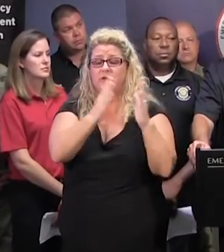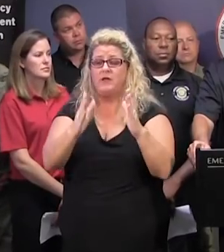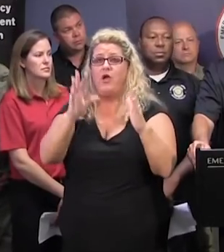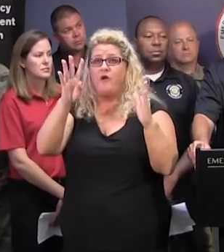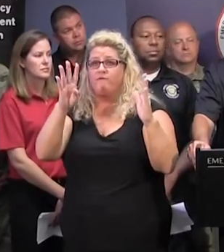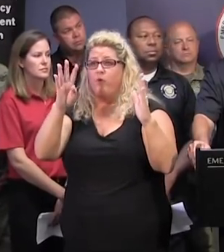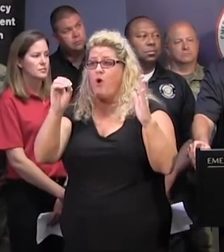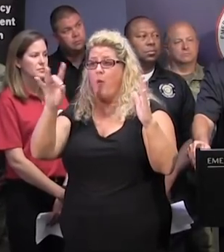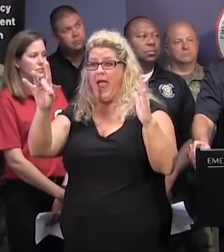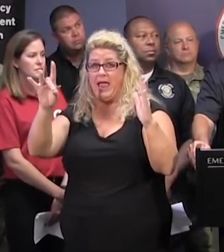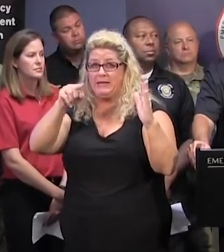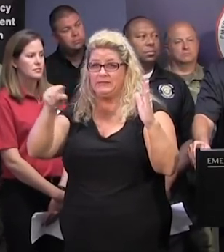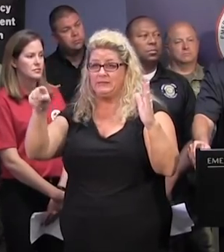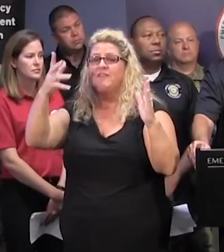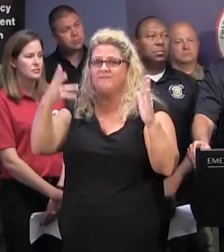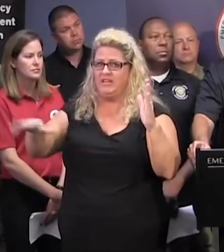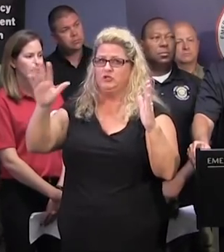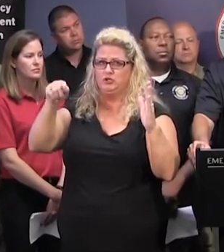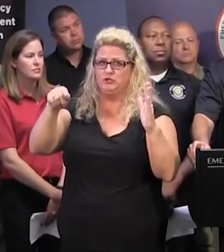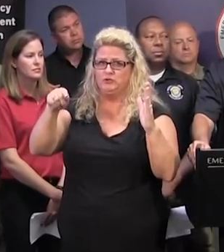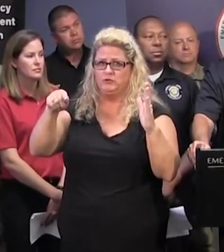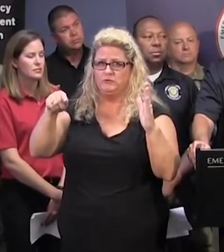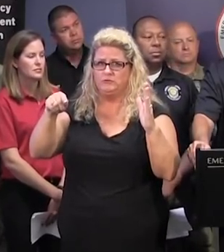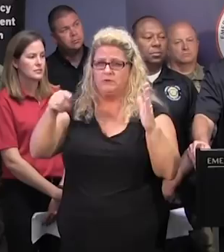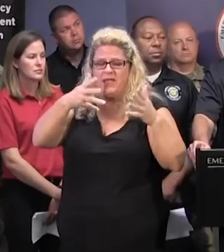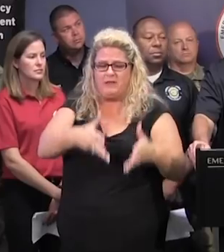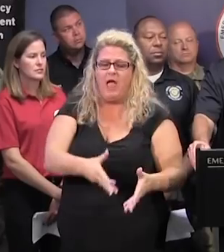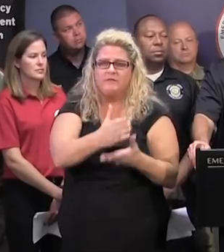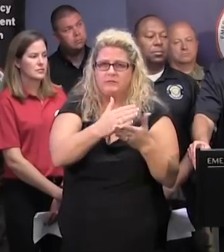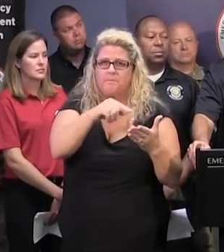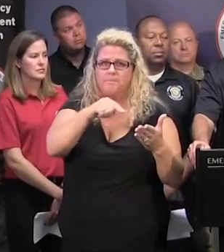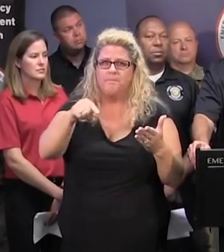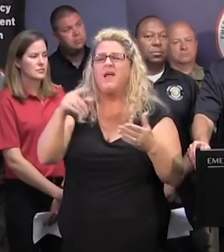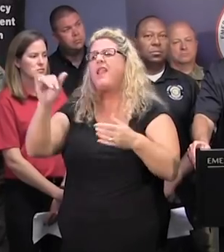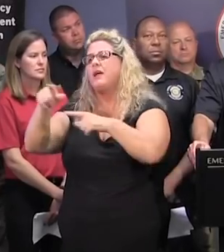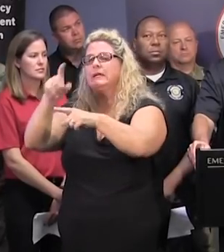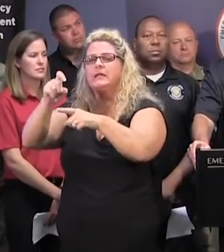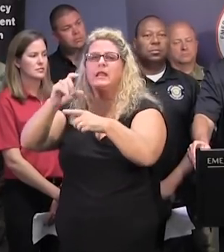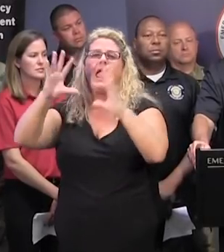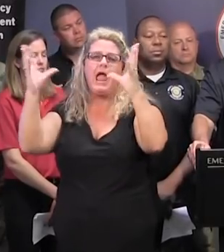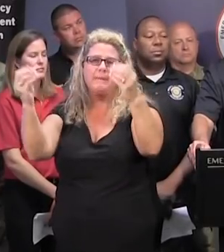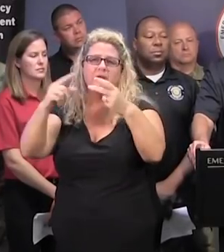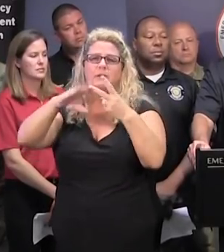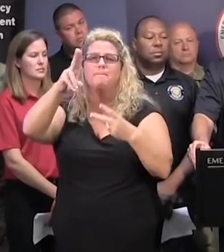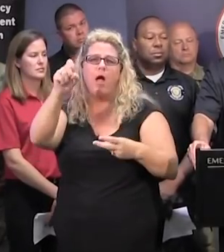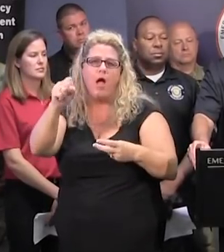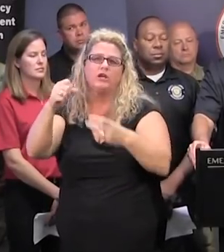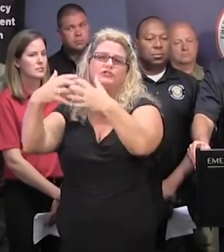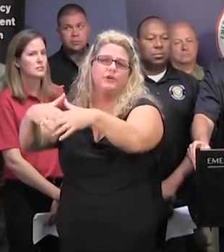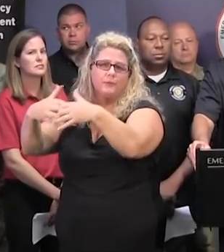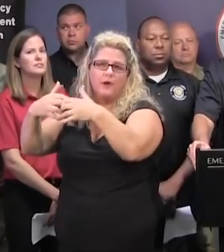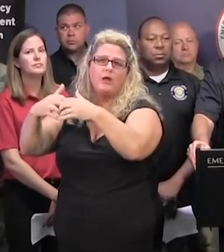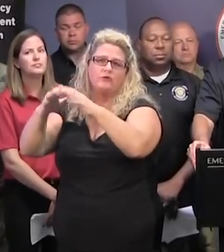of those are either complete or in progress, and it ranges anywhere from ambulances to buses to generators. We've